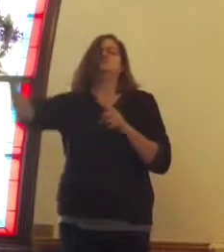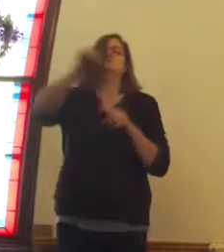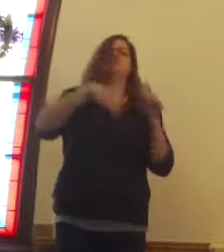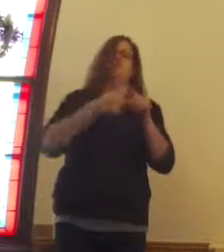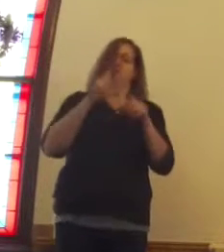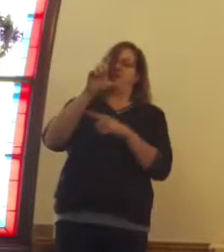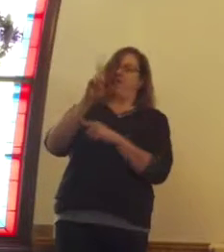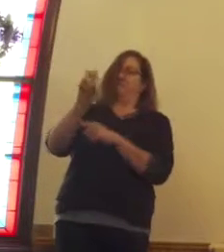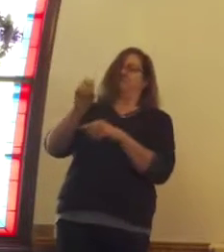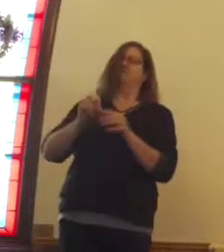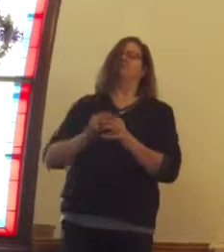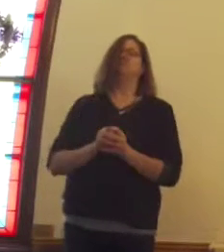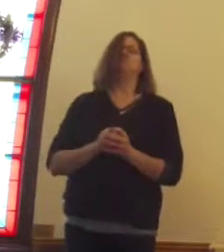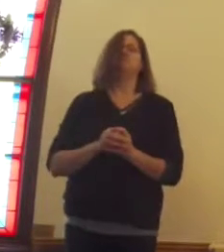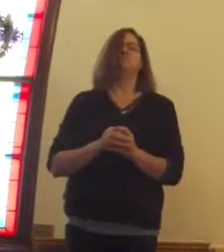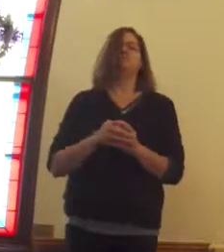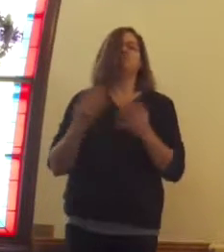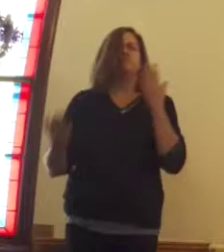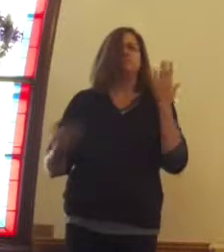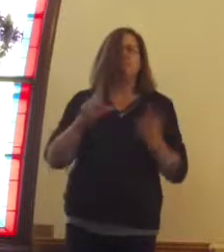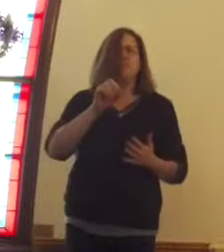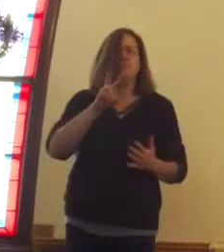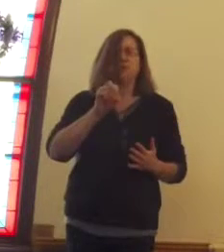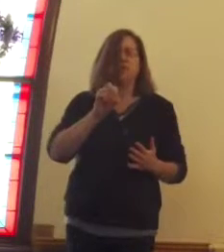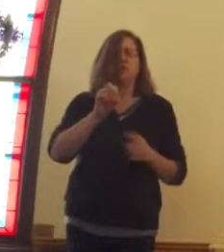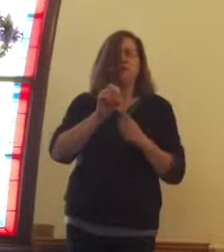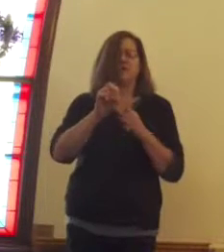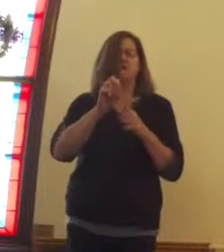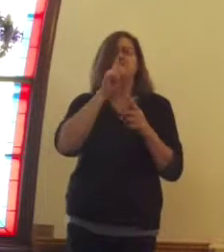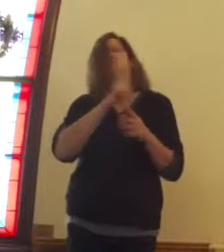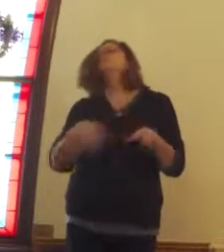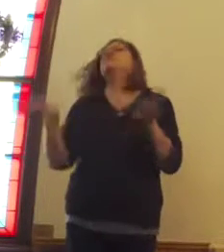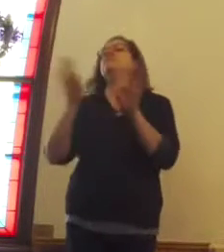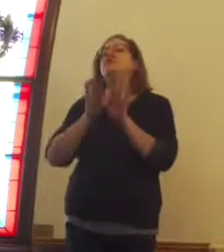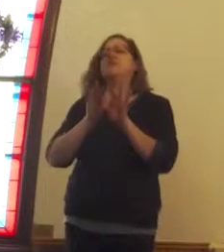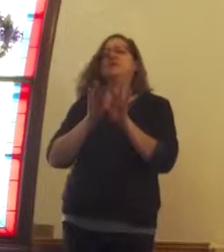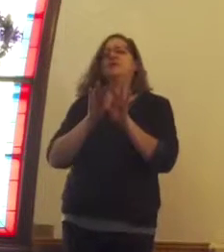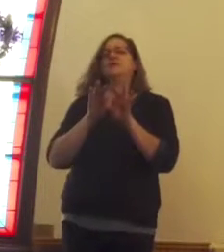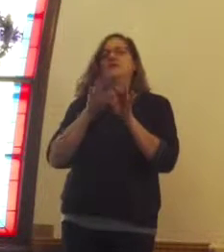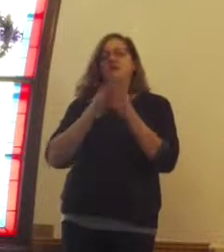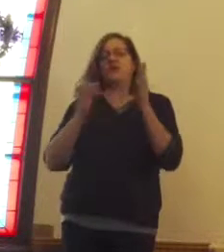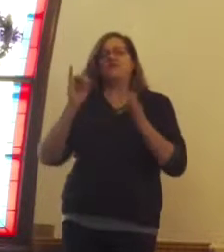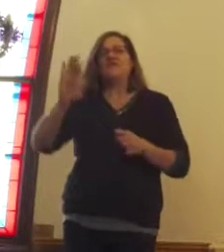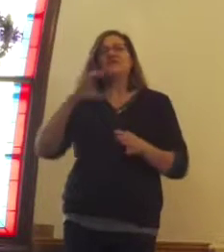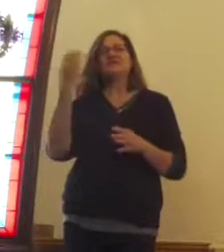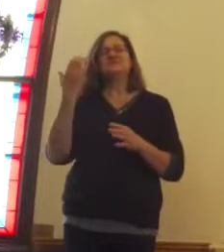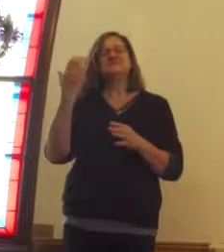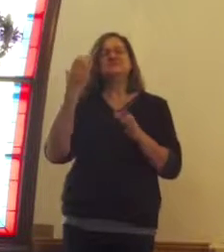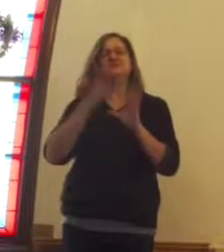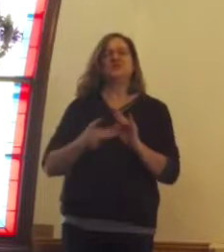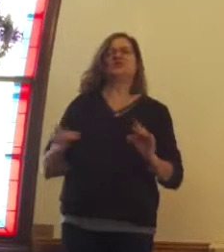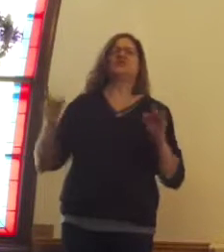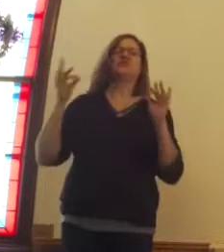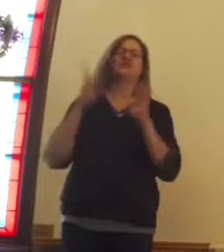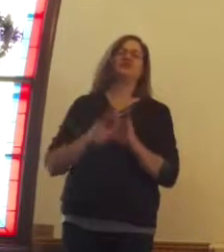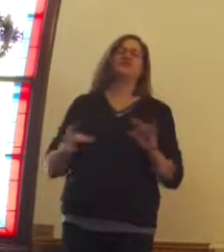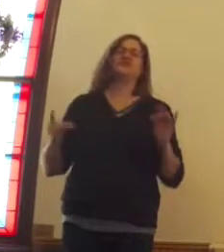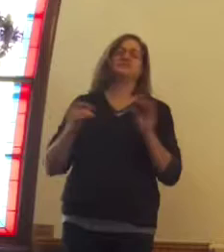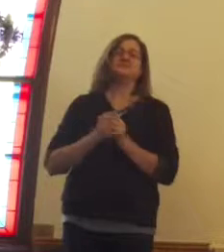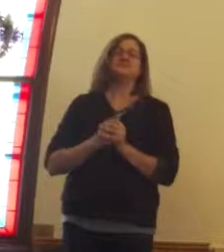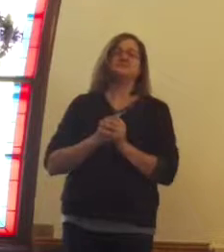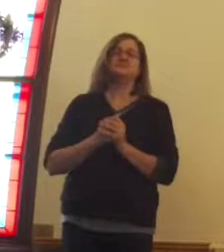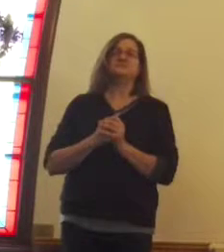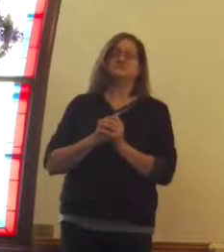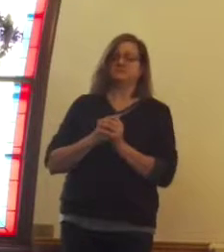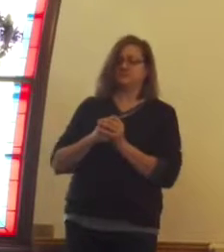If you really look at it, love is the most important part of the Christmas story. It's not the birth